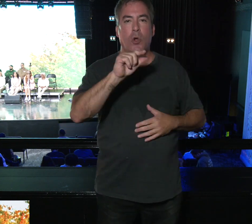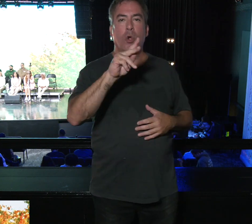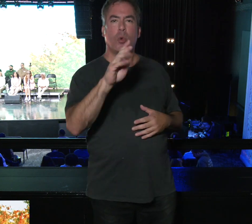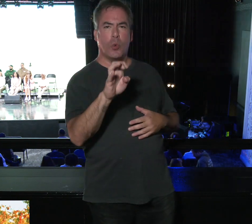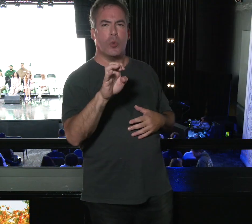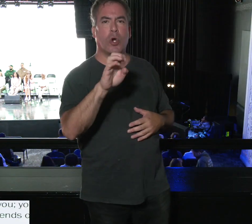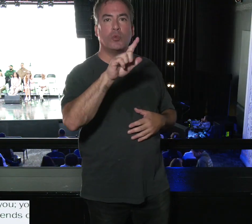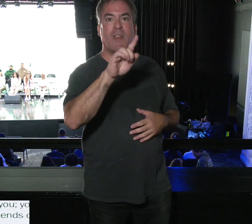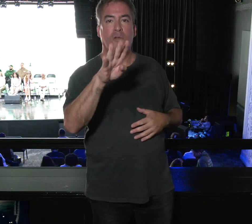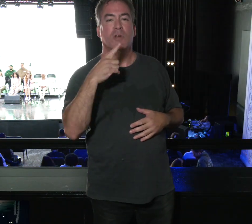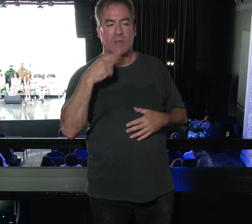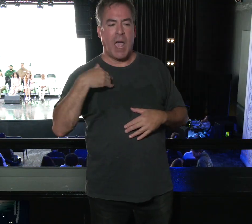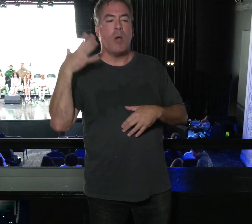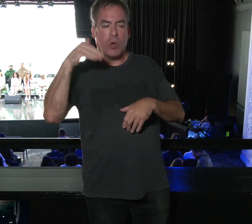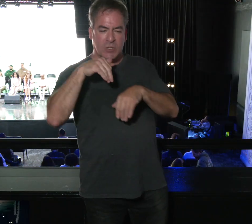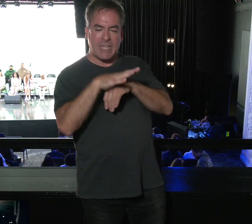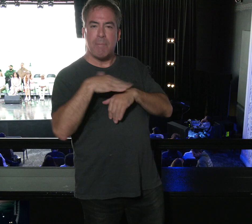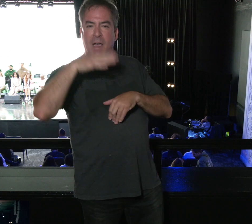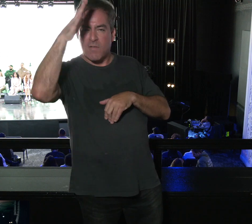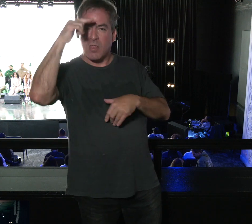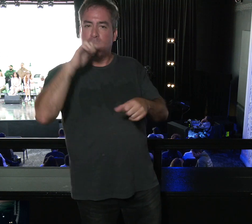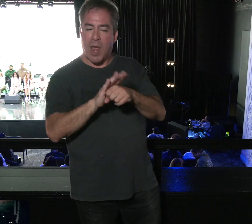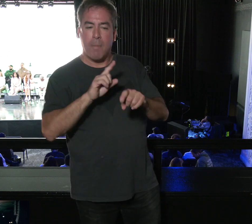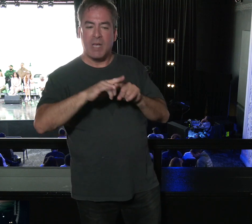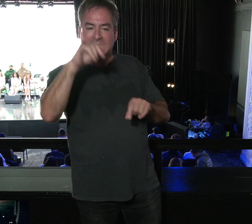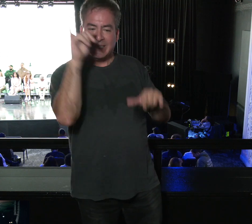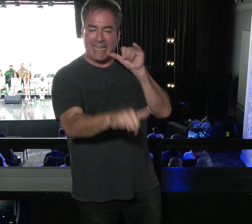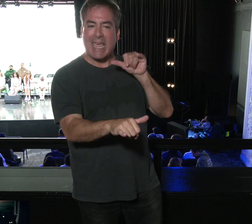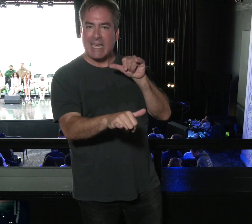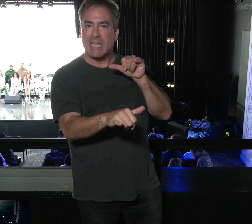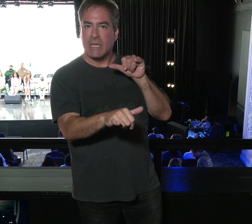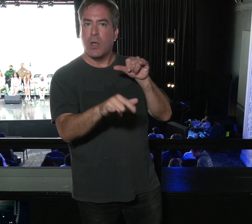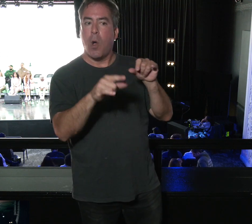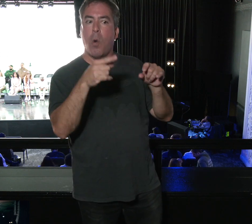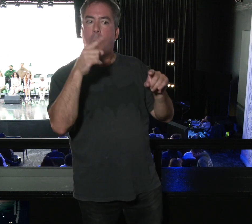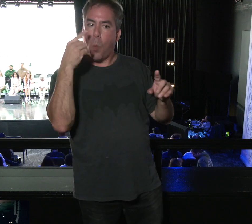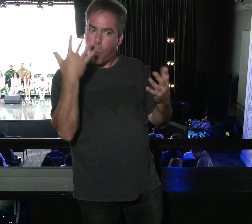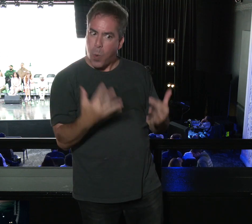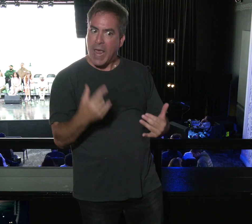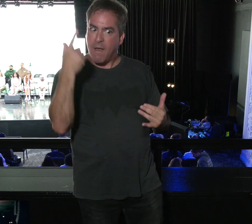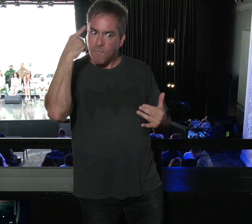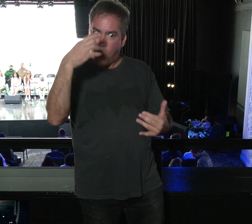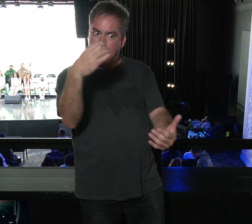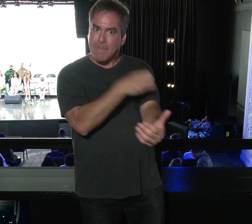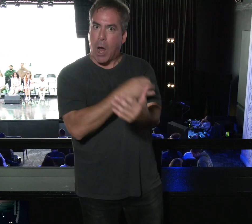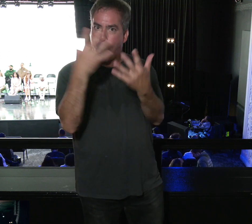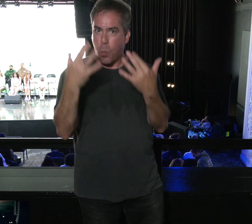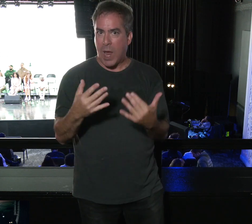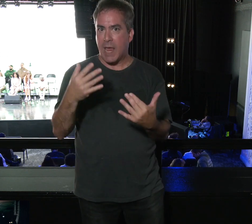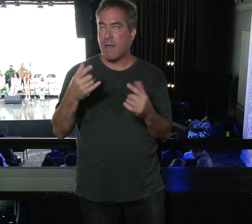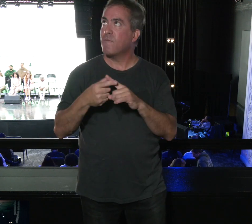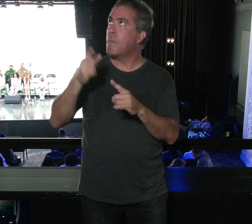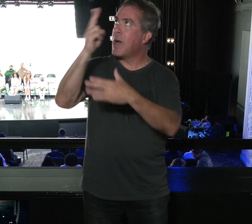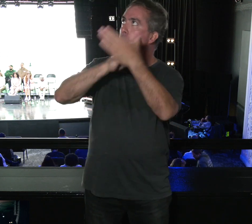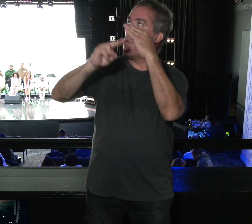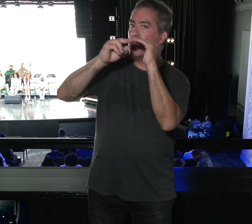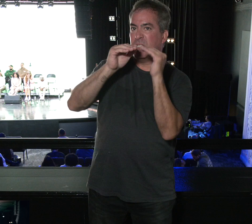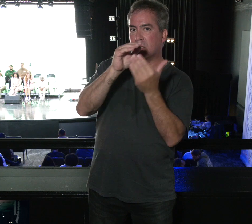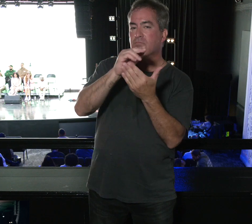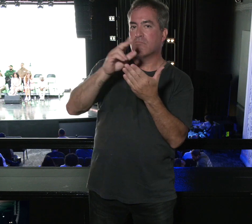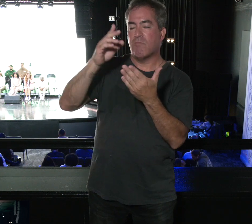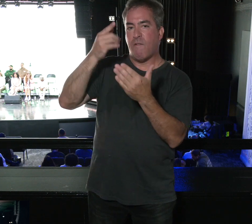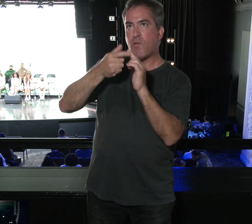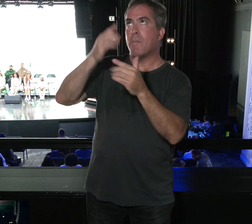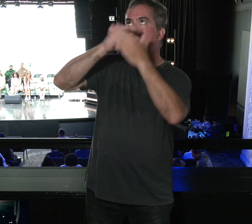to send you what my father has promised, but stay in the city until you have been clothed with power from on high. Then ending his gospel,